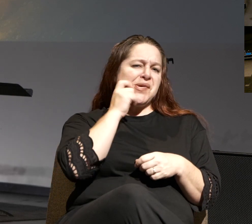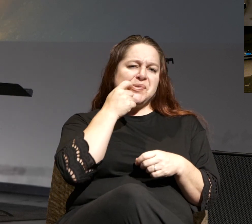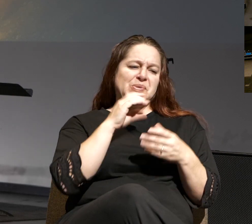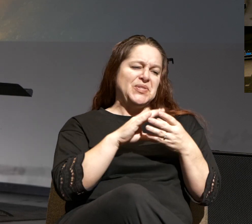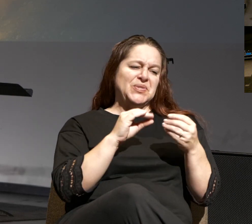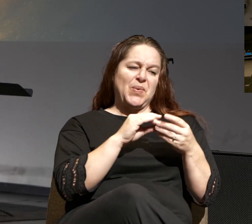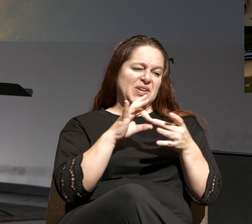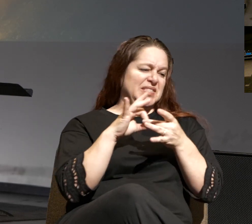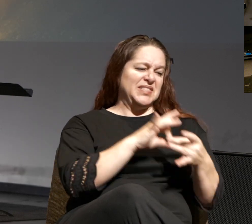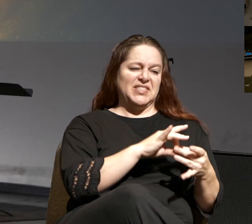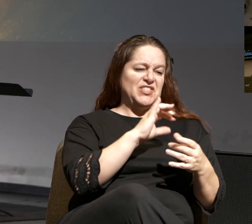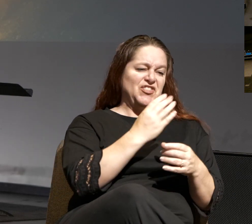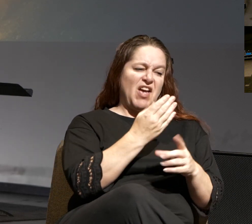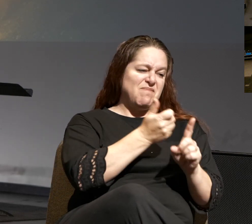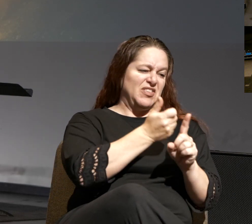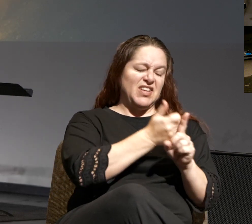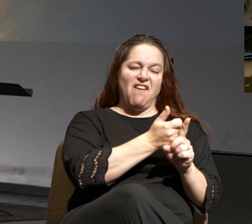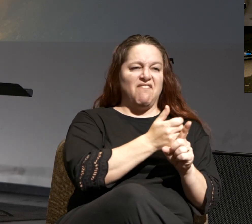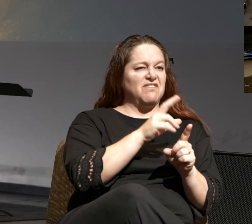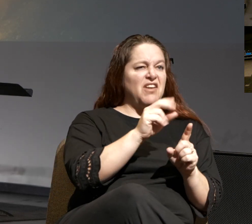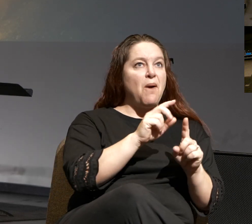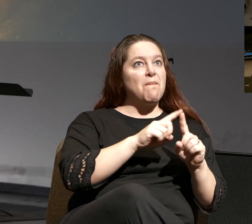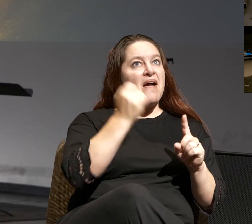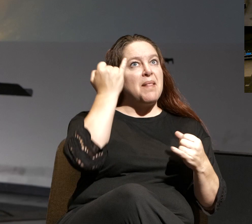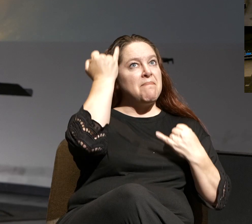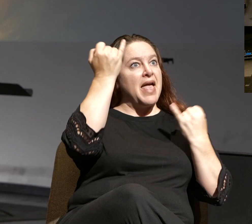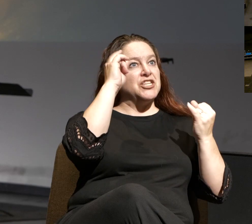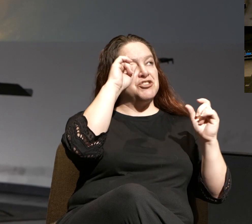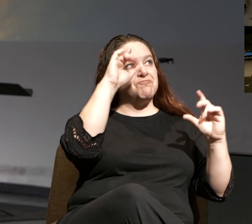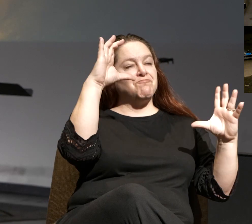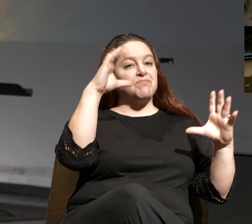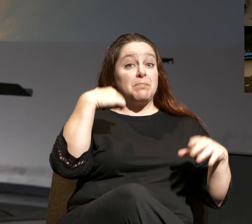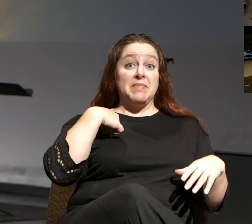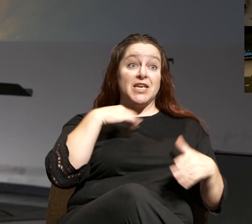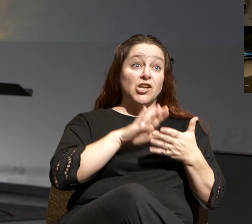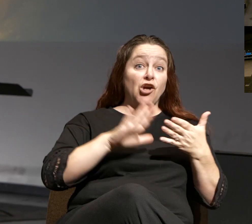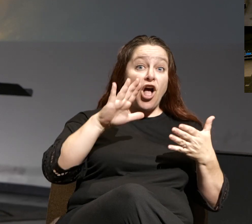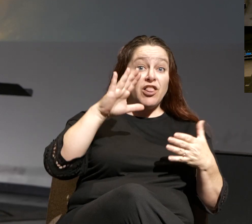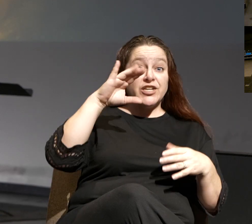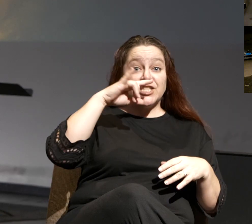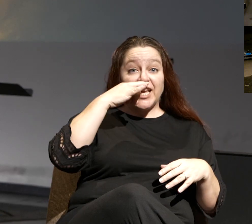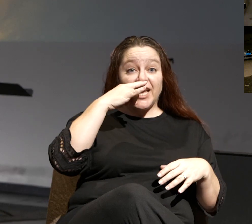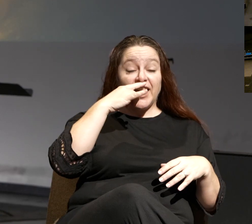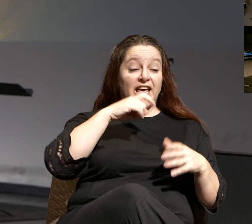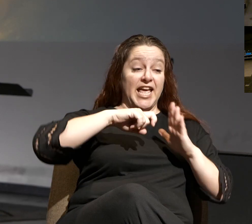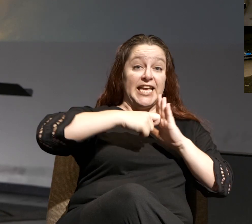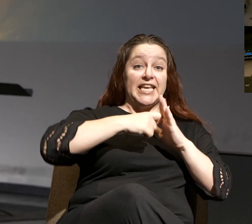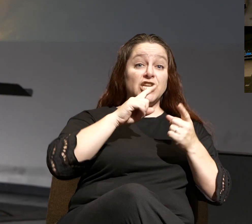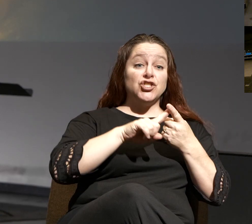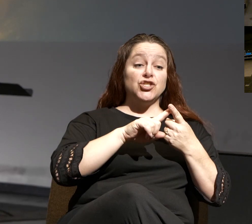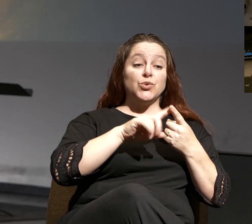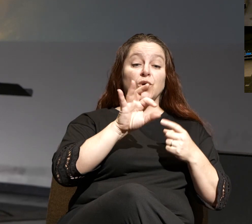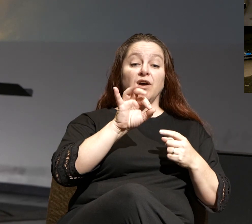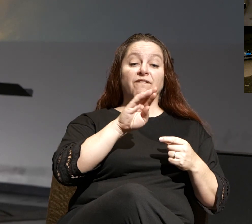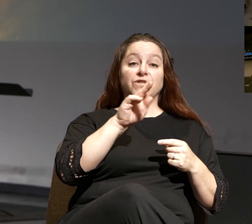job itself. Just imagine giving me, a college kid, a key to a forklift,